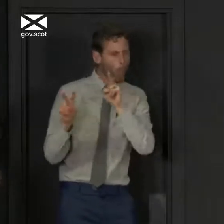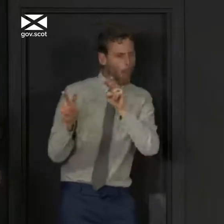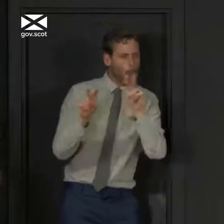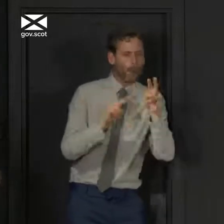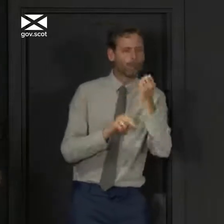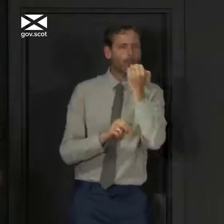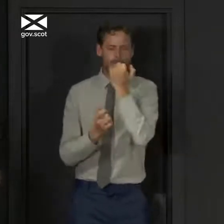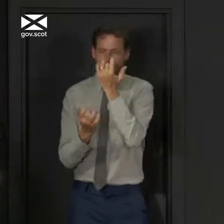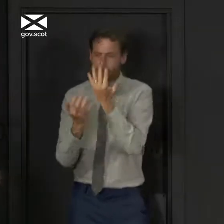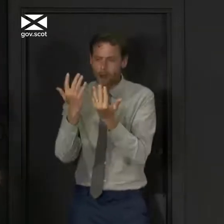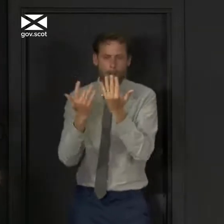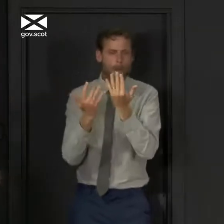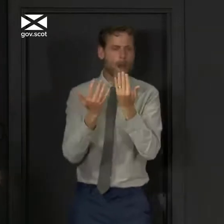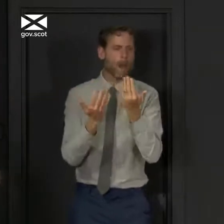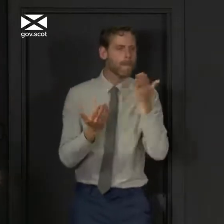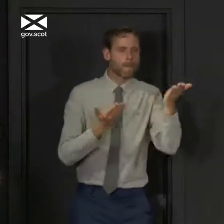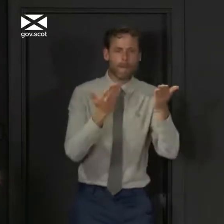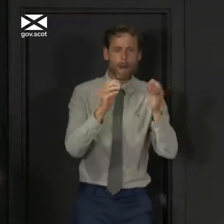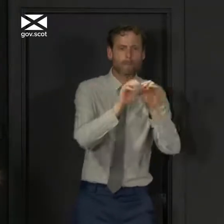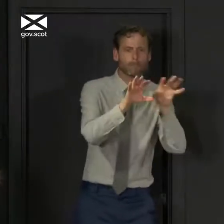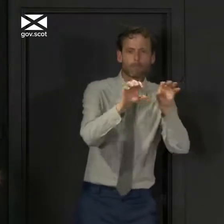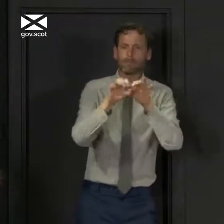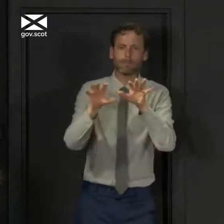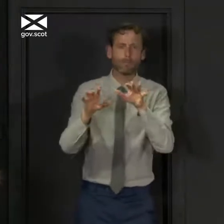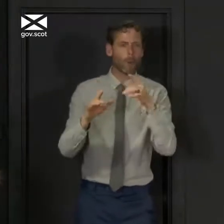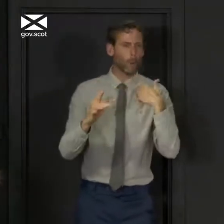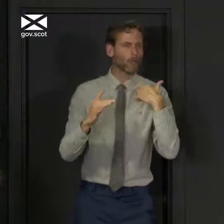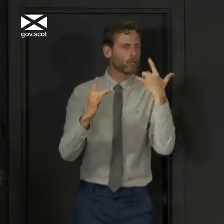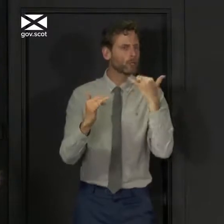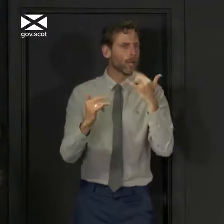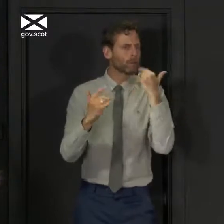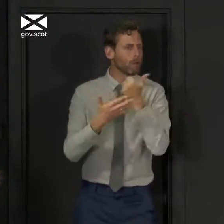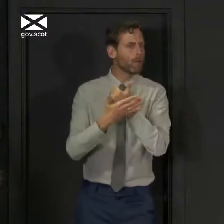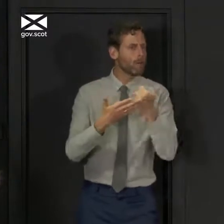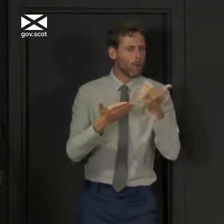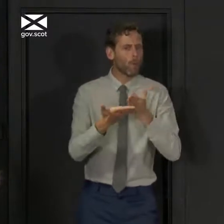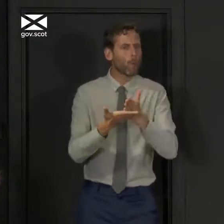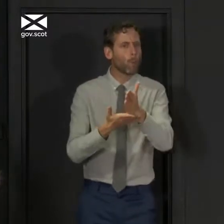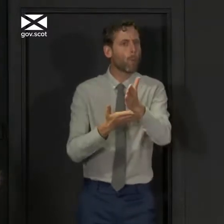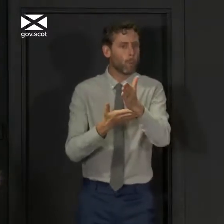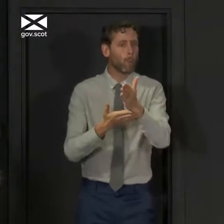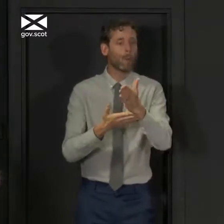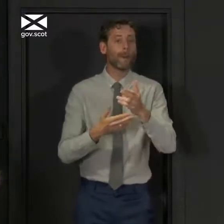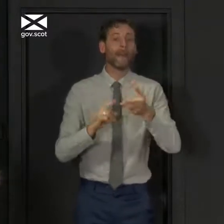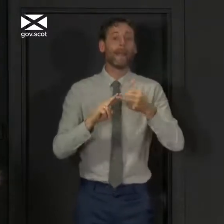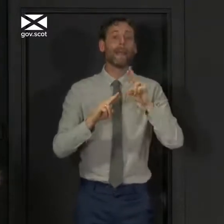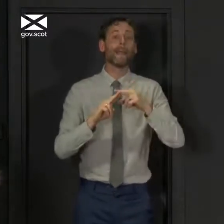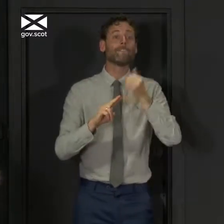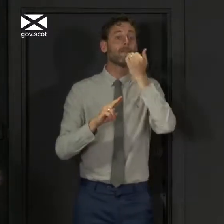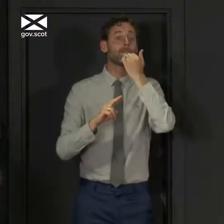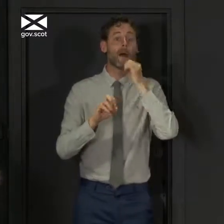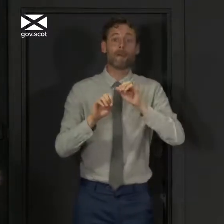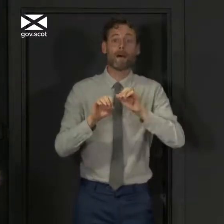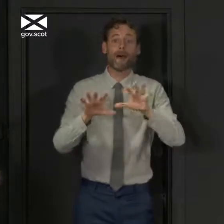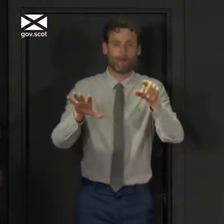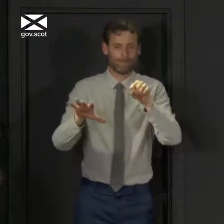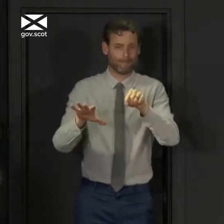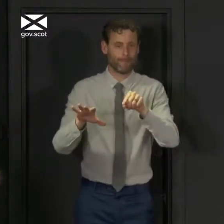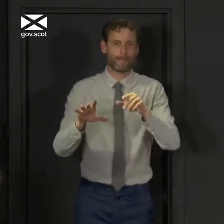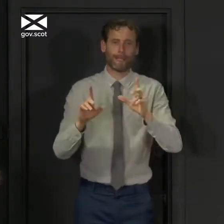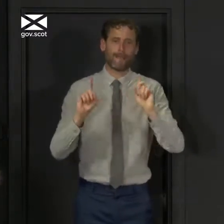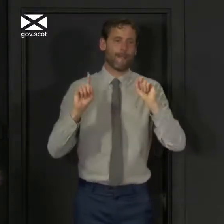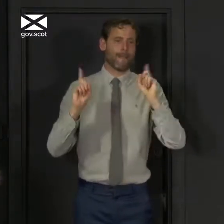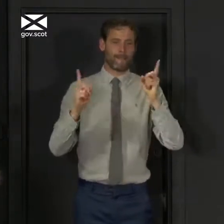make sure that it is not leading to an increase in any of these indicators that I've spoken about. And if it does, then that will mean we can't go into